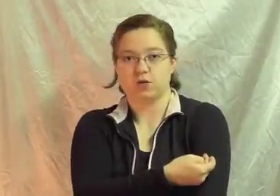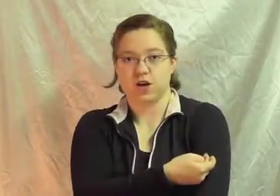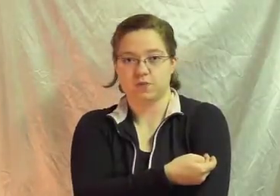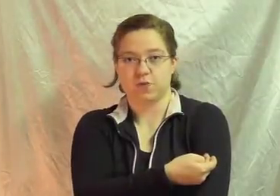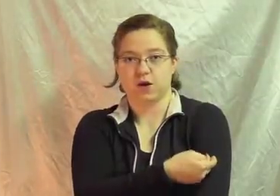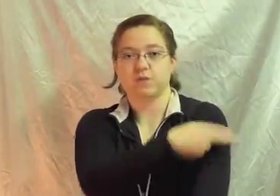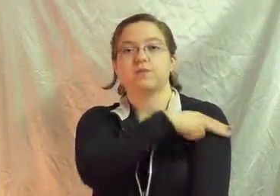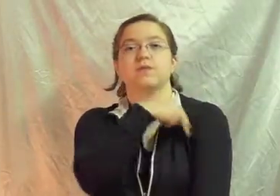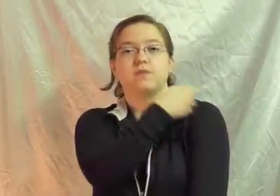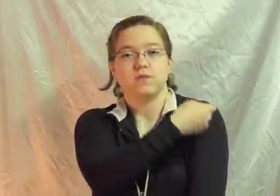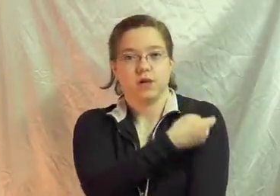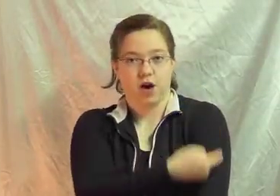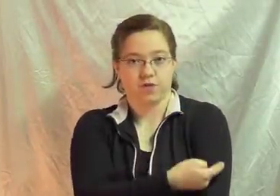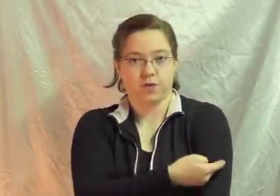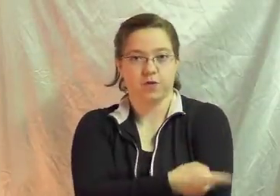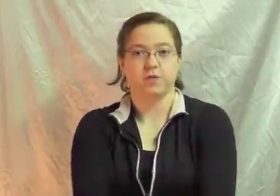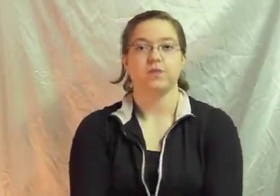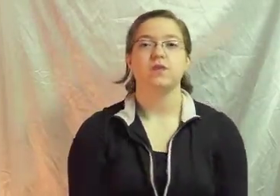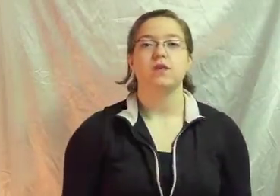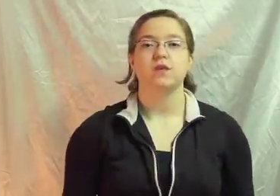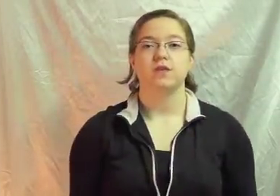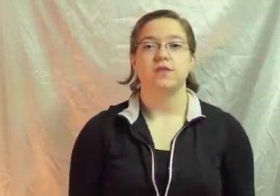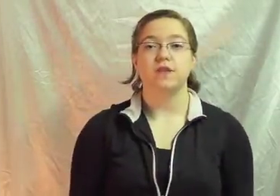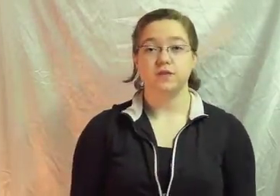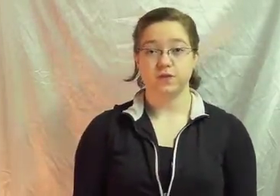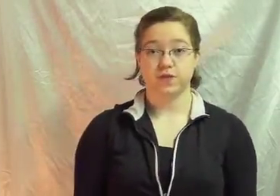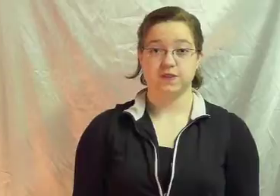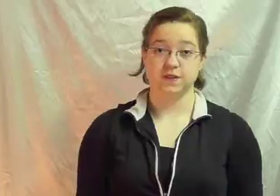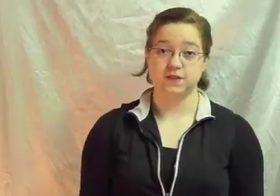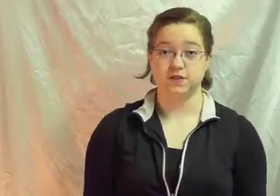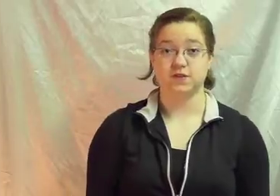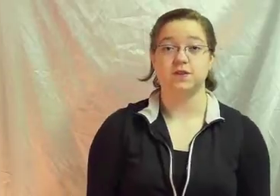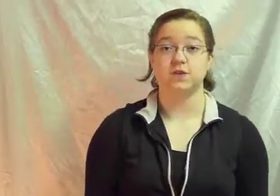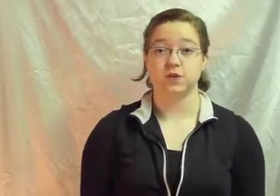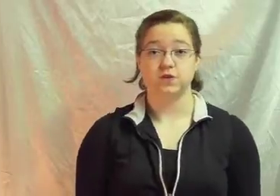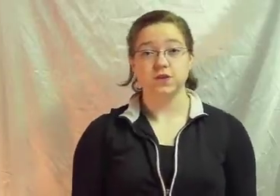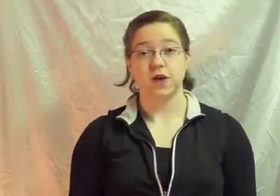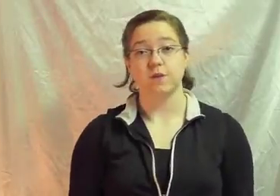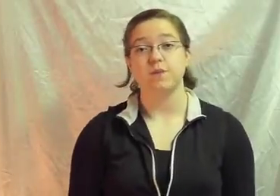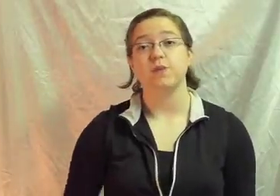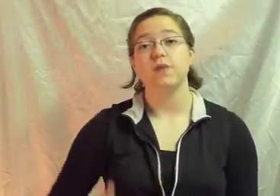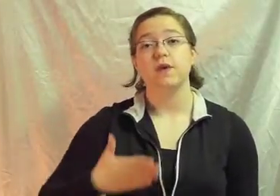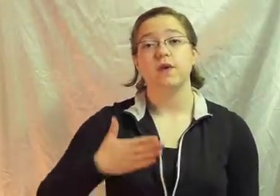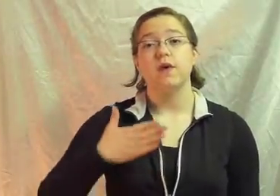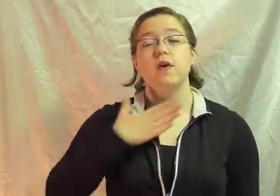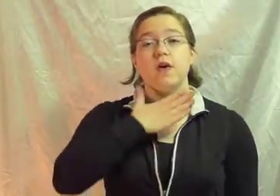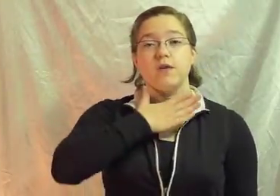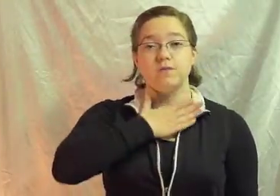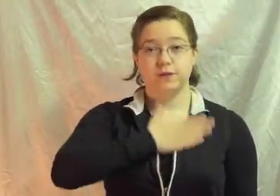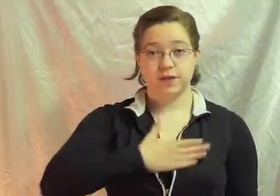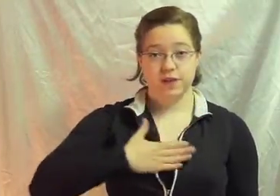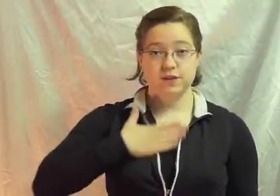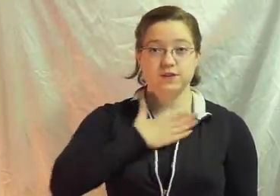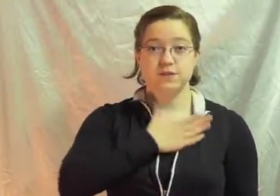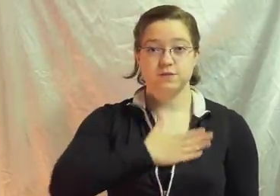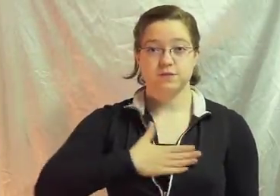top to bottom Hospital This is what the sentence is going to look like Please Please